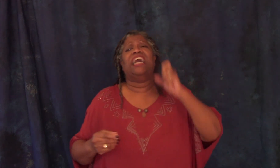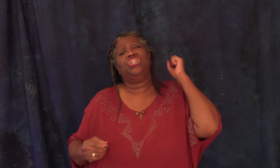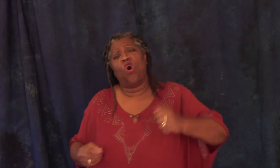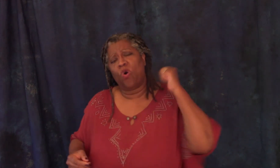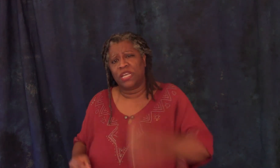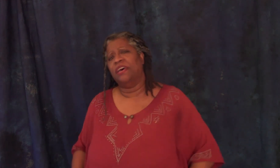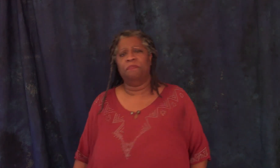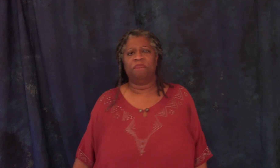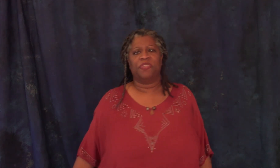told him